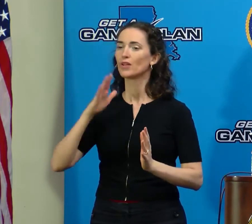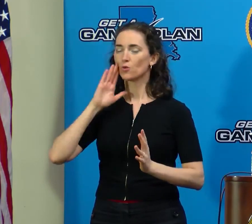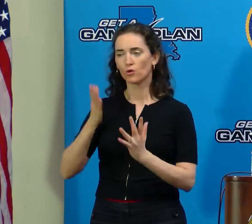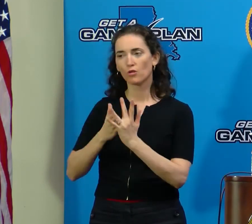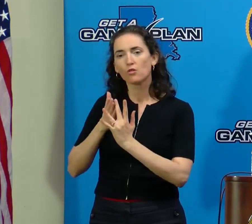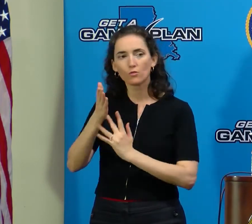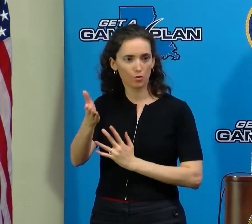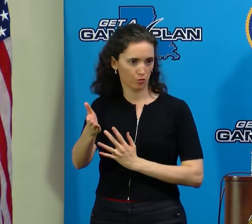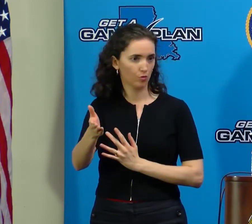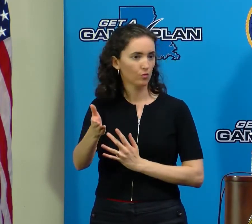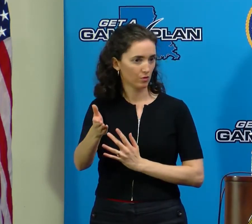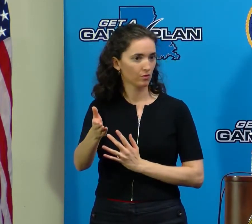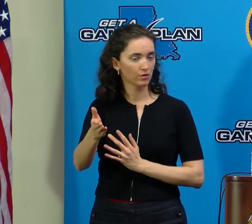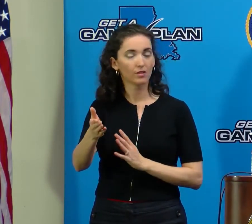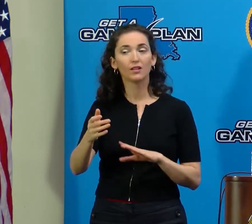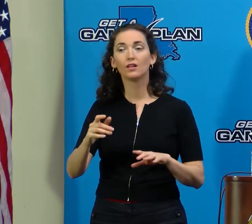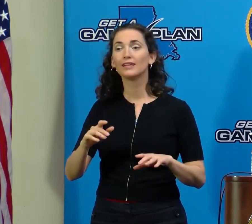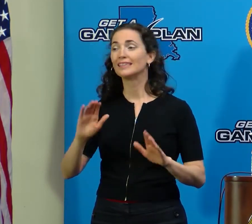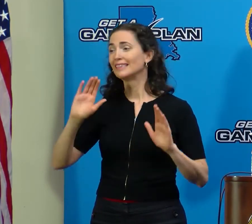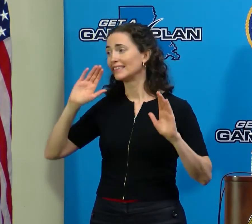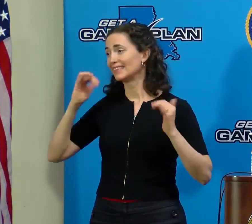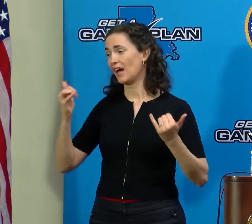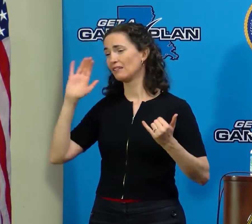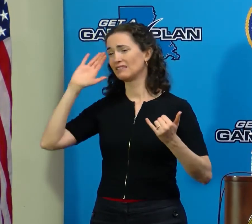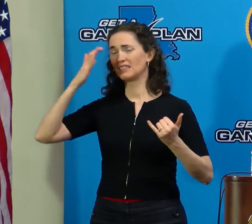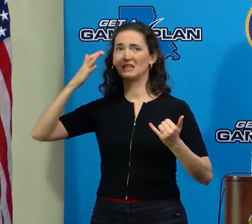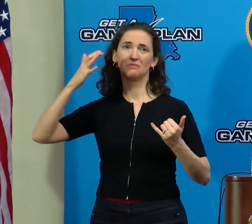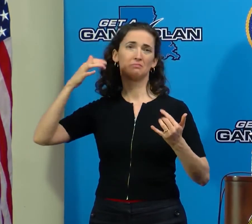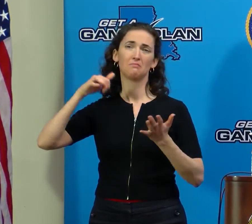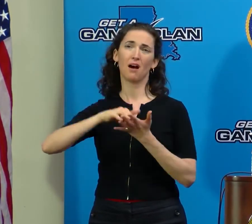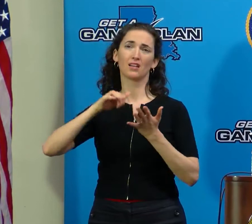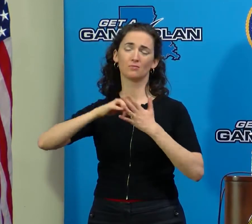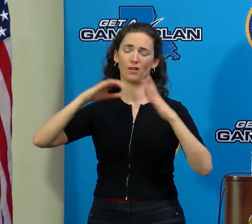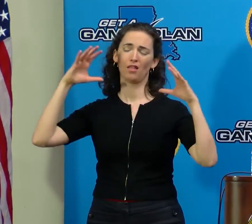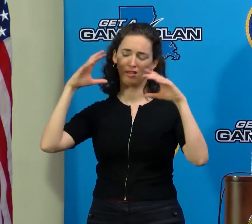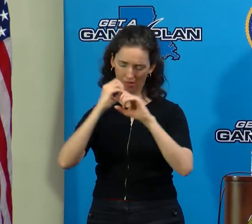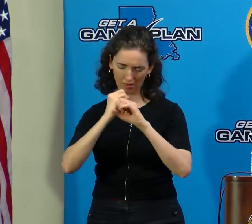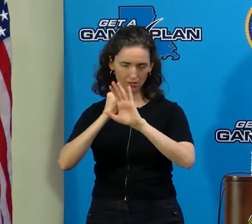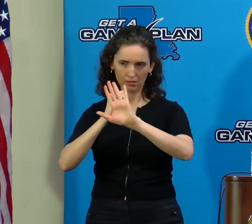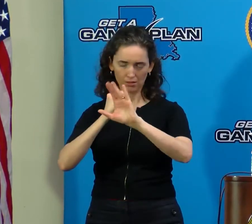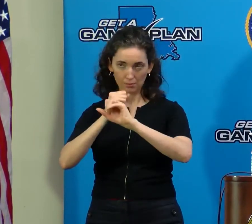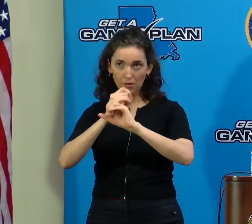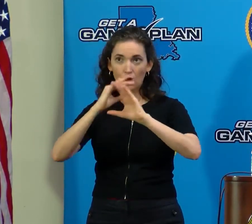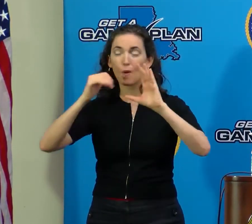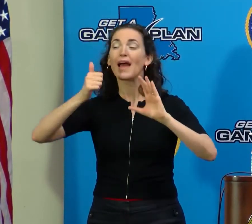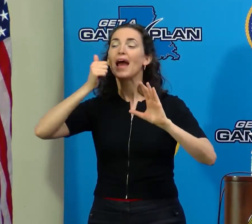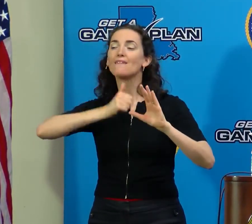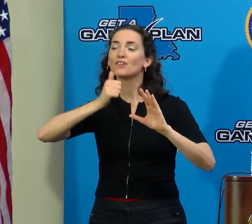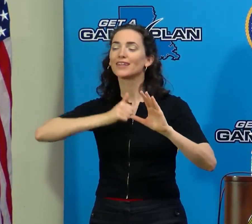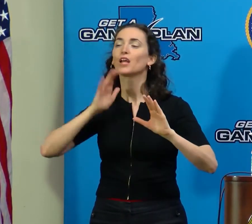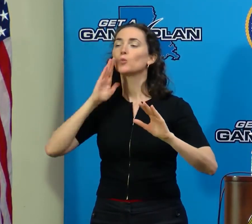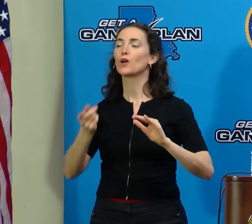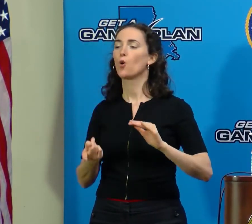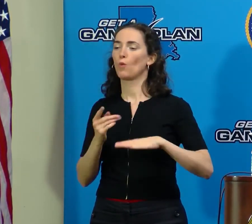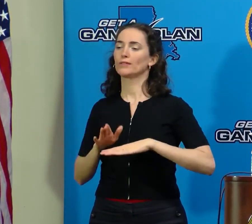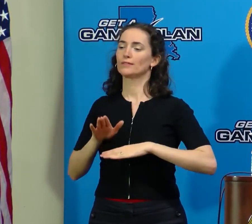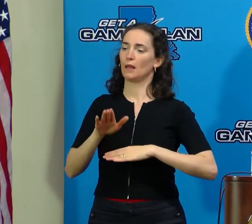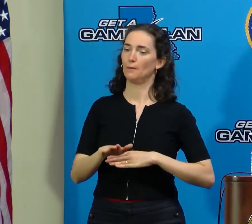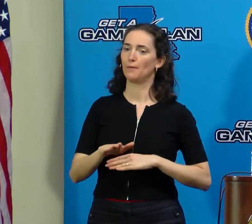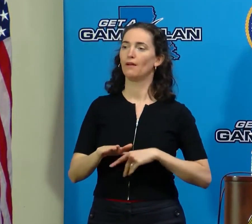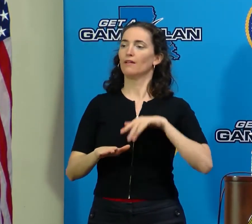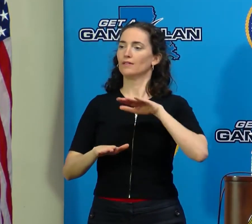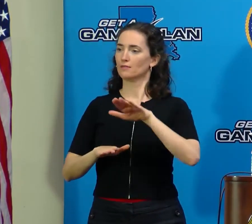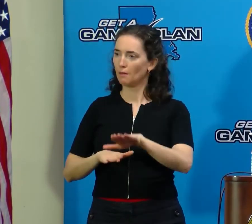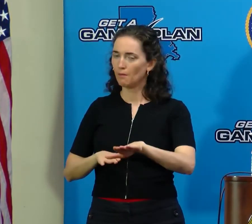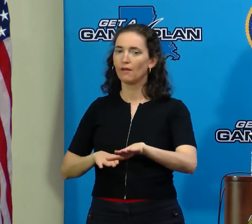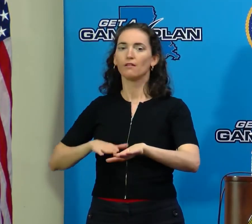it may not seem like it, but every single day will be a day where we take a step forward, and we will be